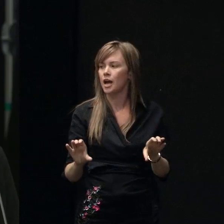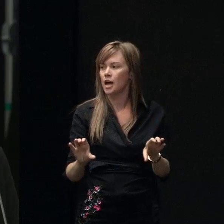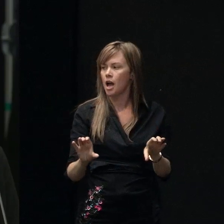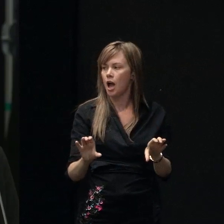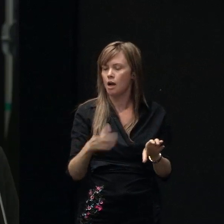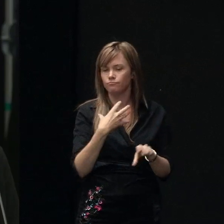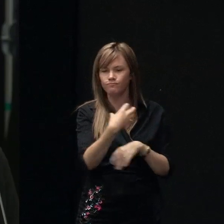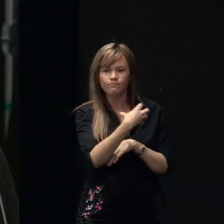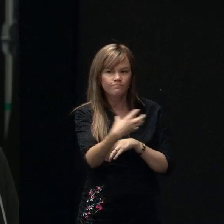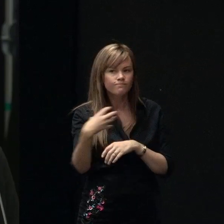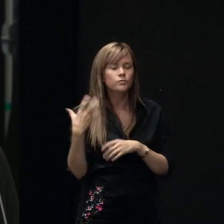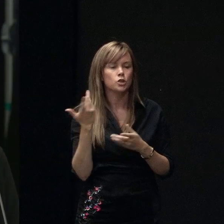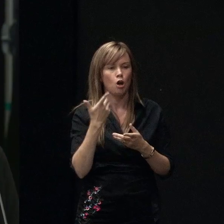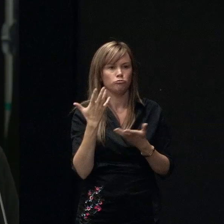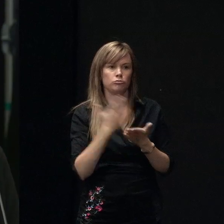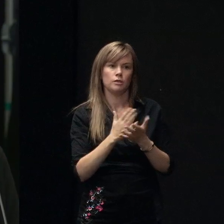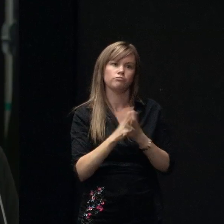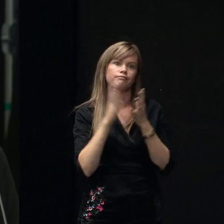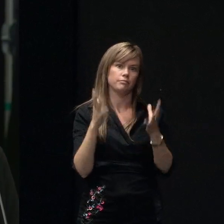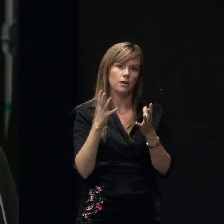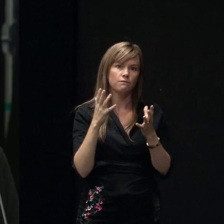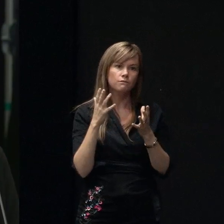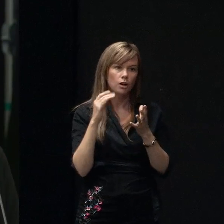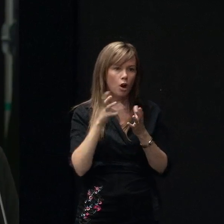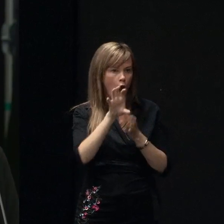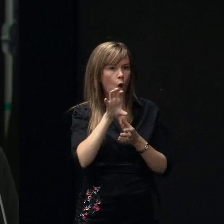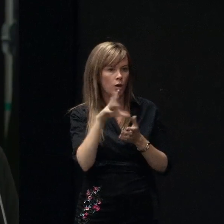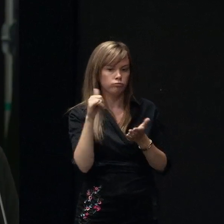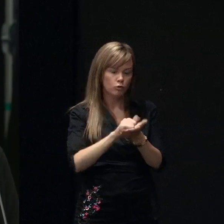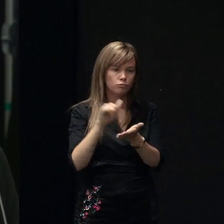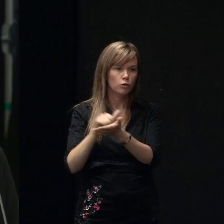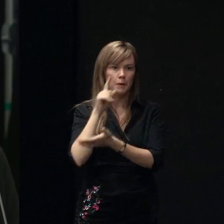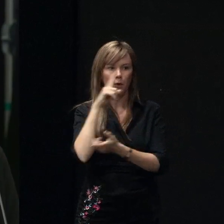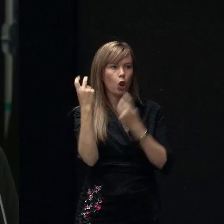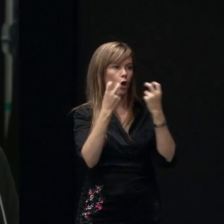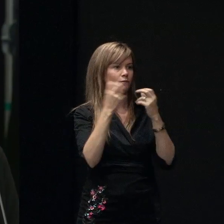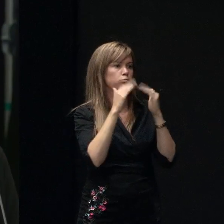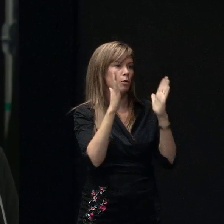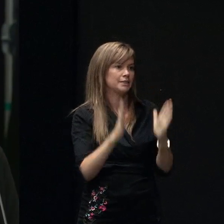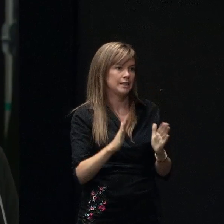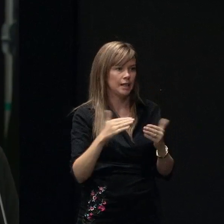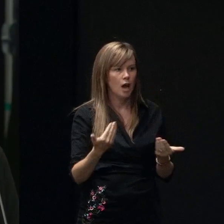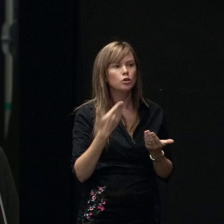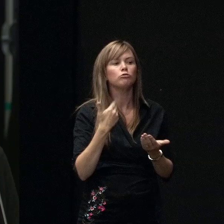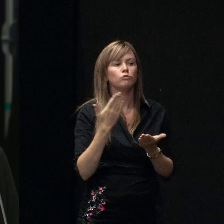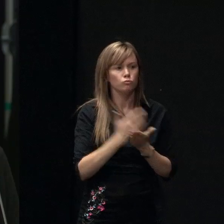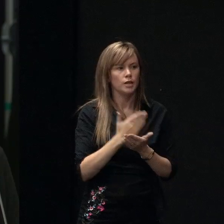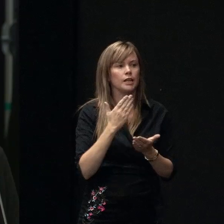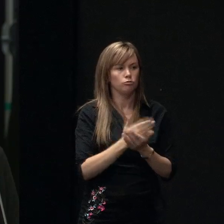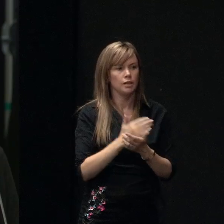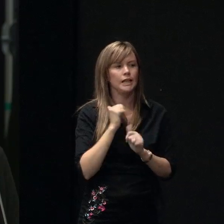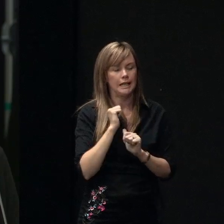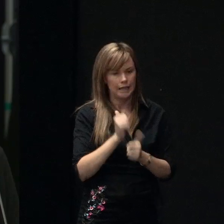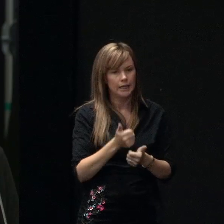amount of loans that have been approved and people are just looking for property so we're really really keen to help and be